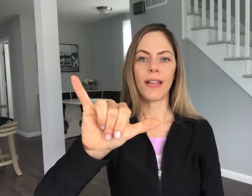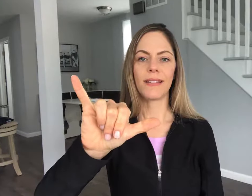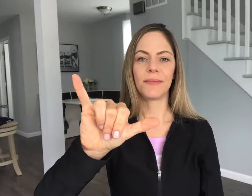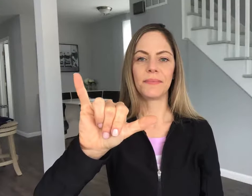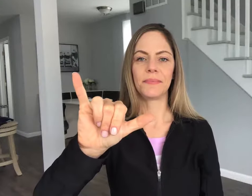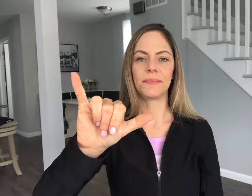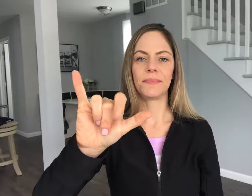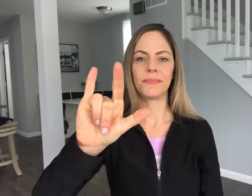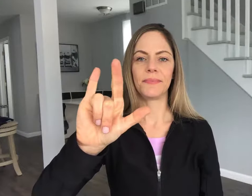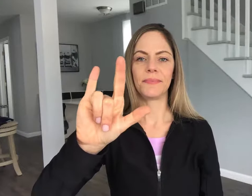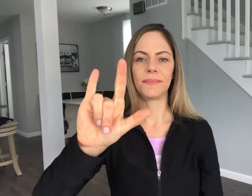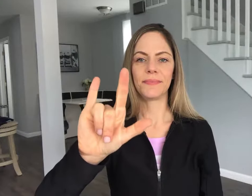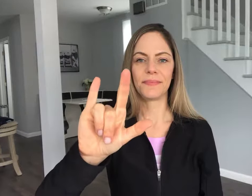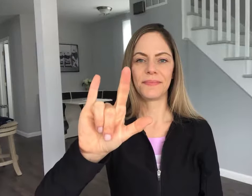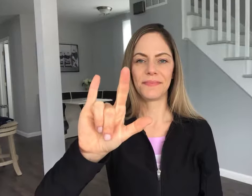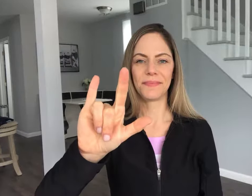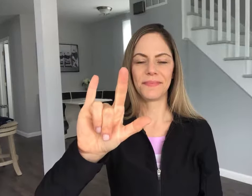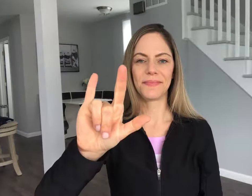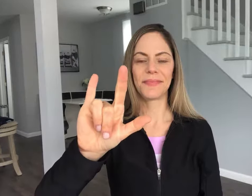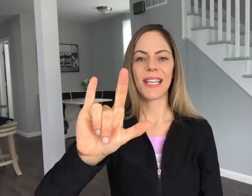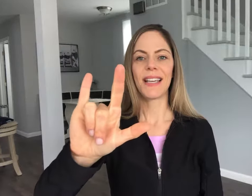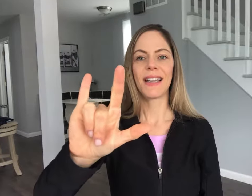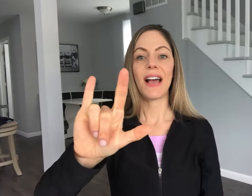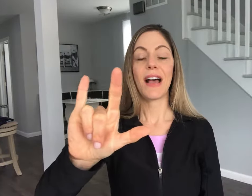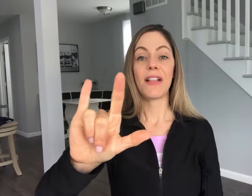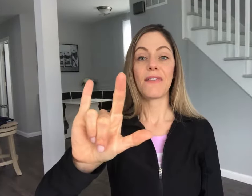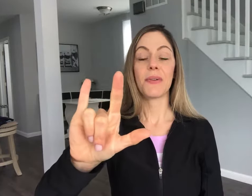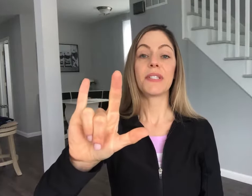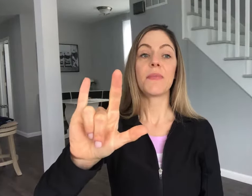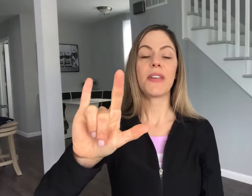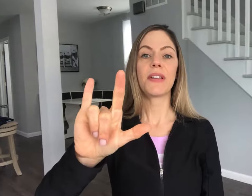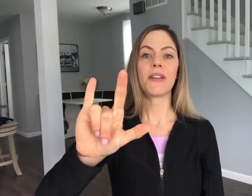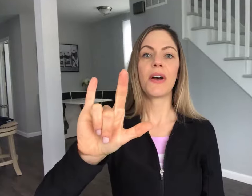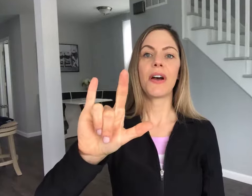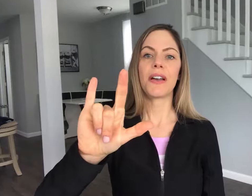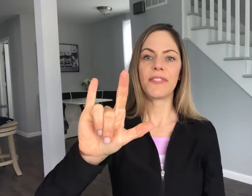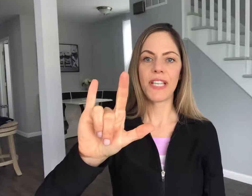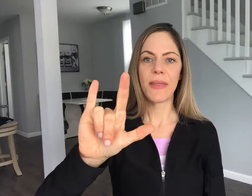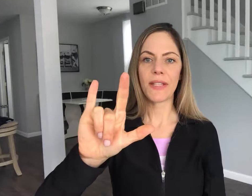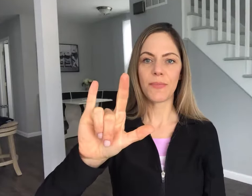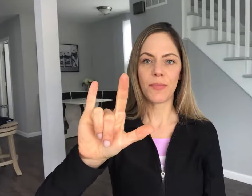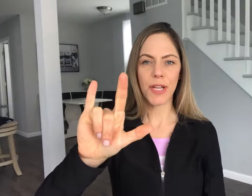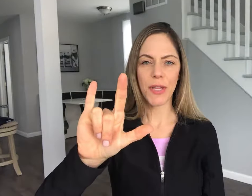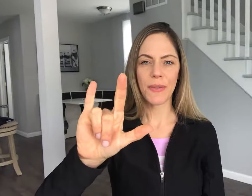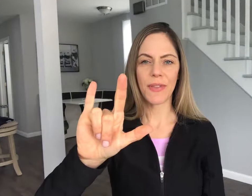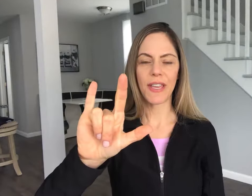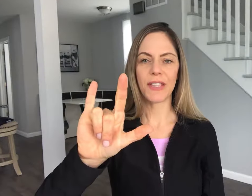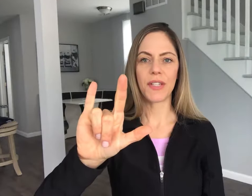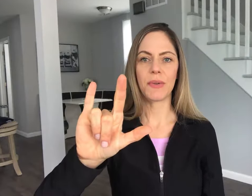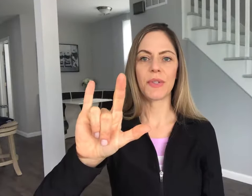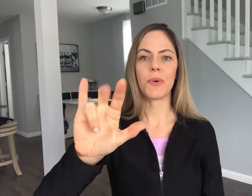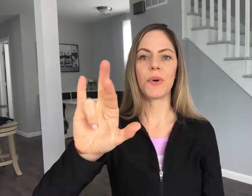I love you and something I've seen that's pretty cute that the kids do in school